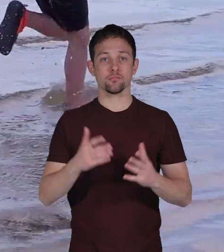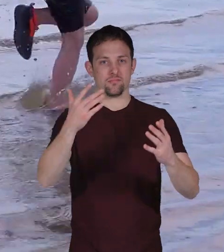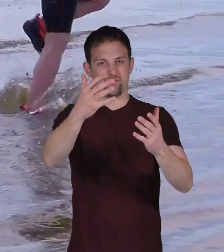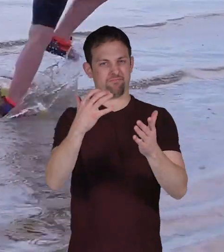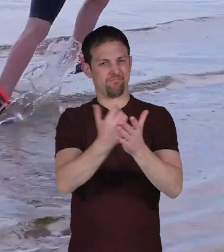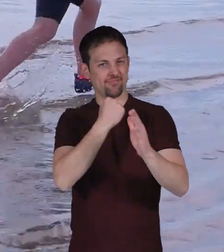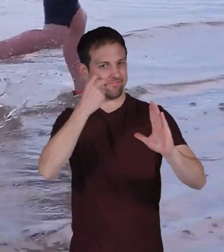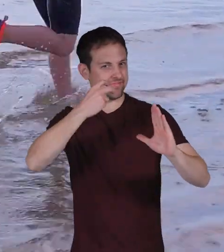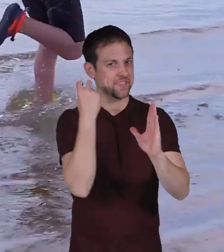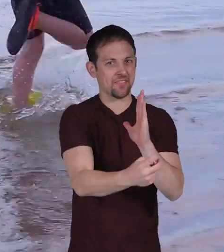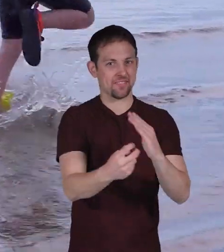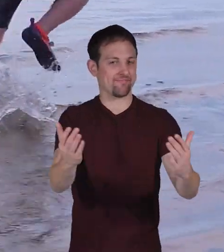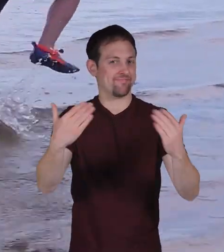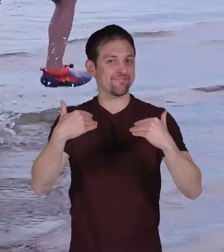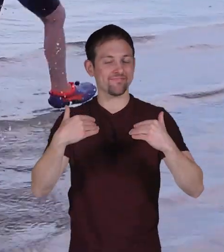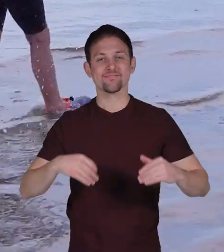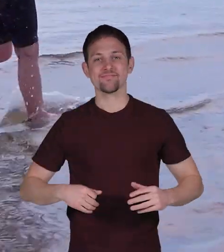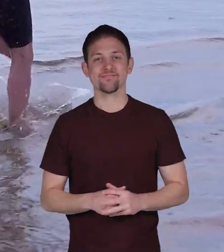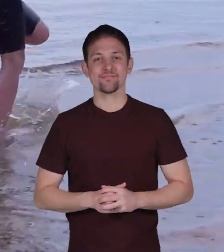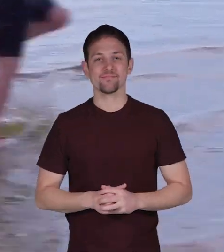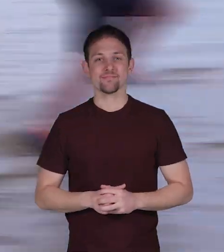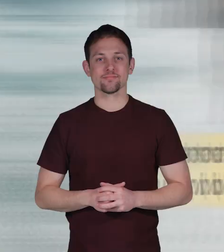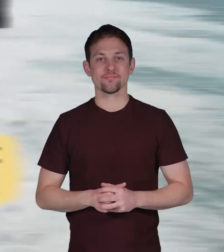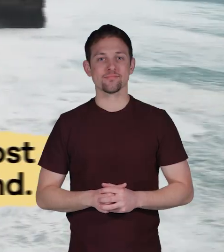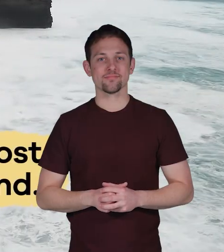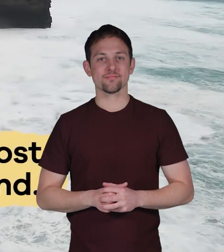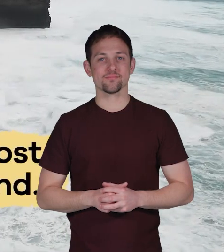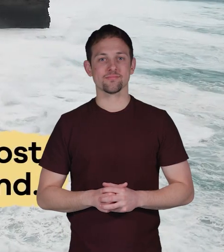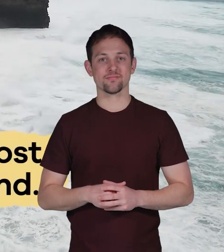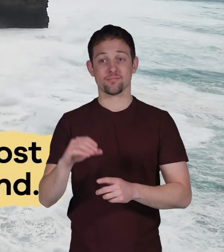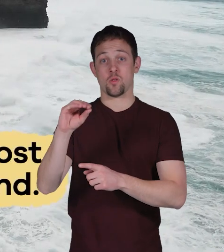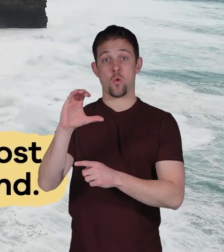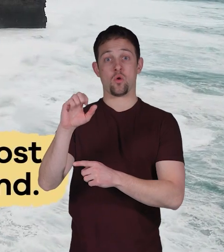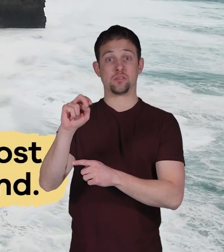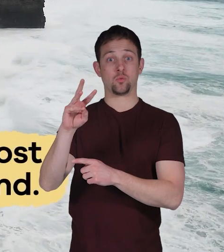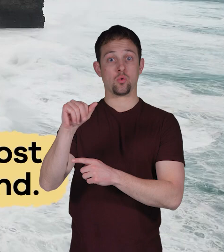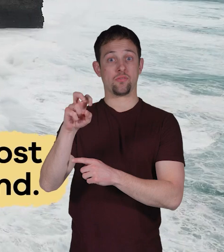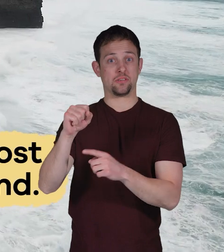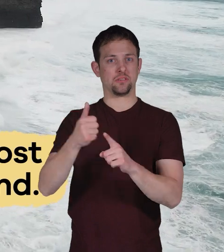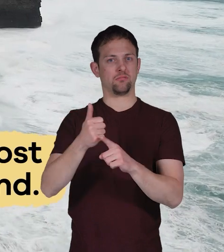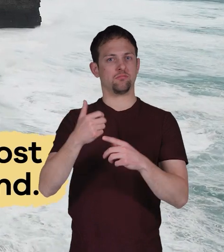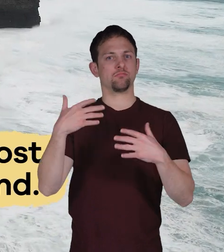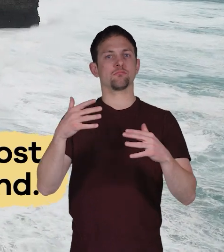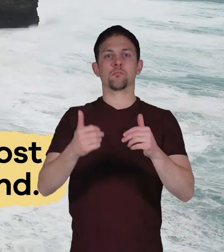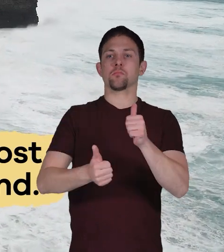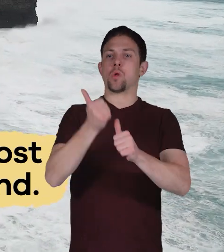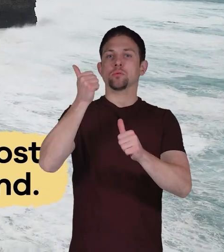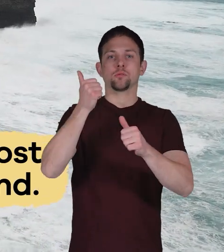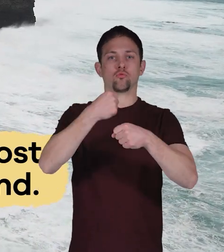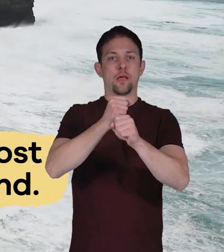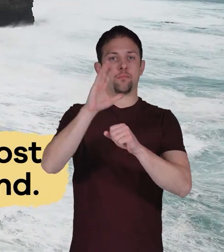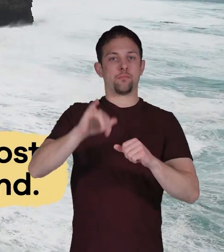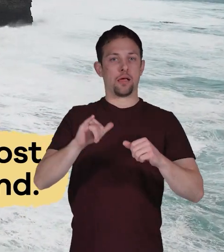Let's dive in. Ocean waves are most often created by wind,